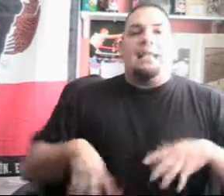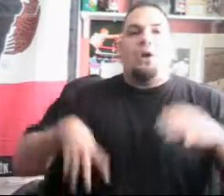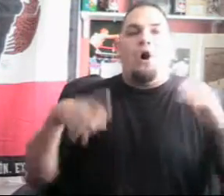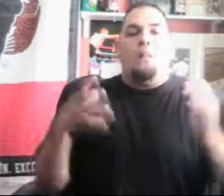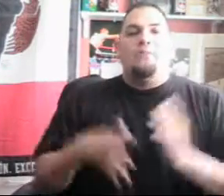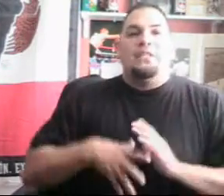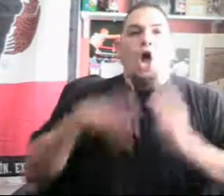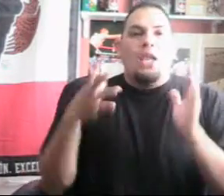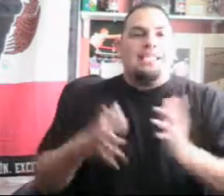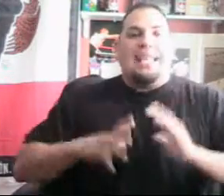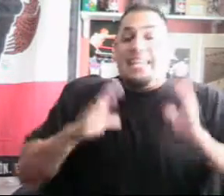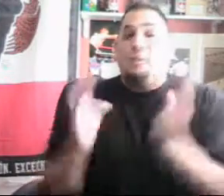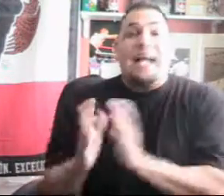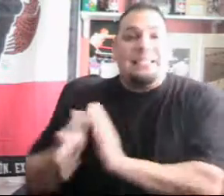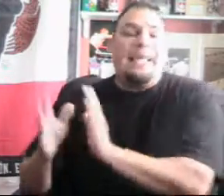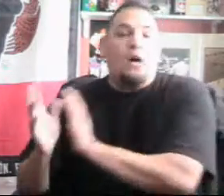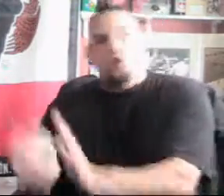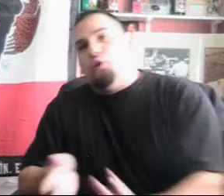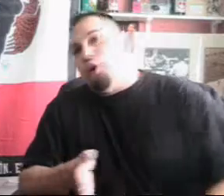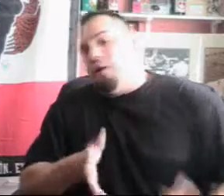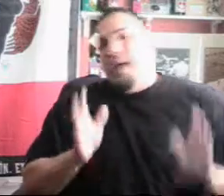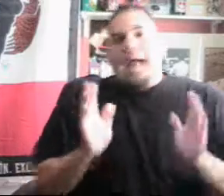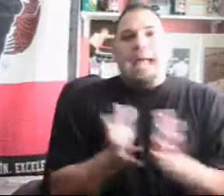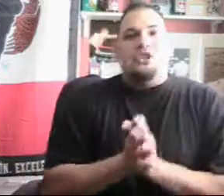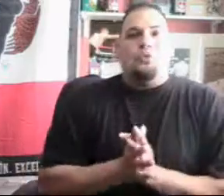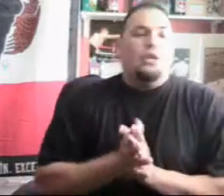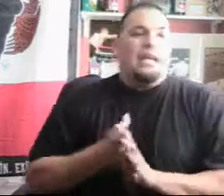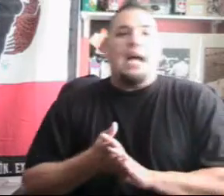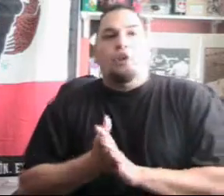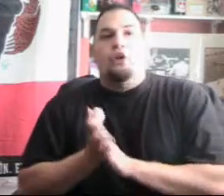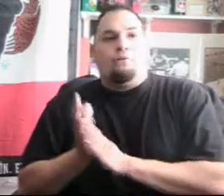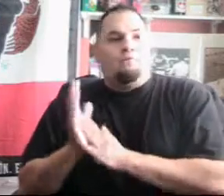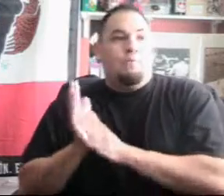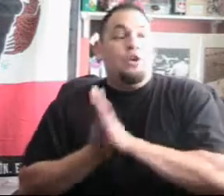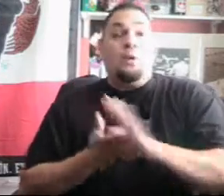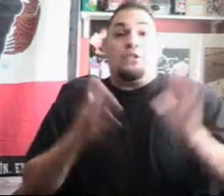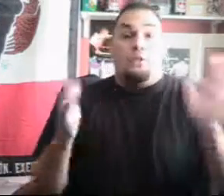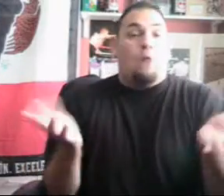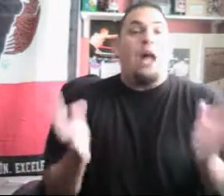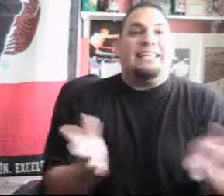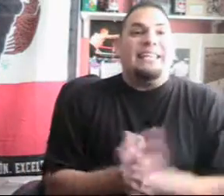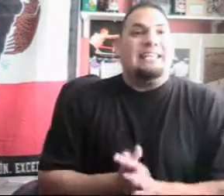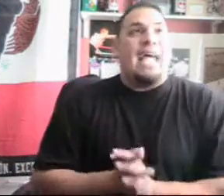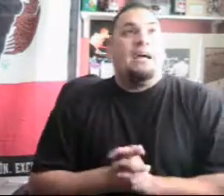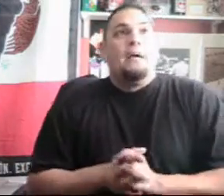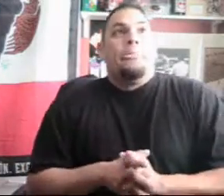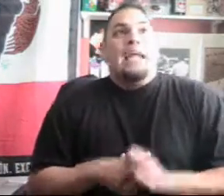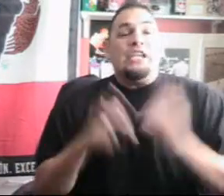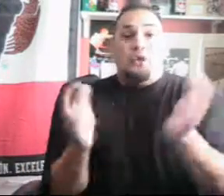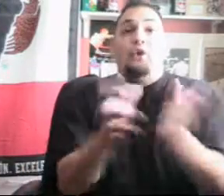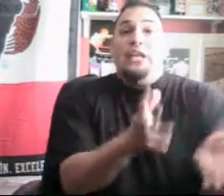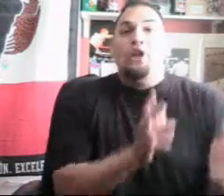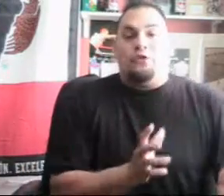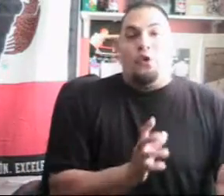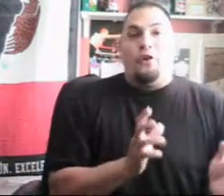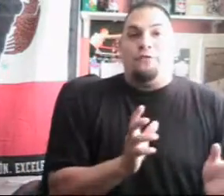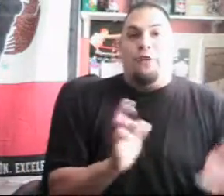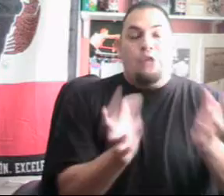on the knowledge that he's passing down to you. know, Hatton should really kind of look, you know what's ironic thing is that he should really look towards Freddie